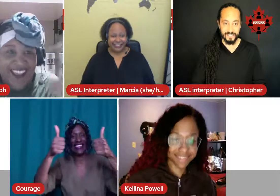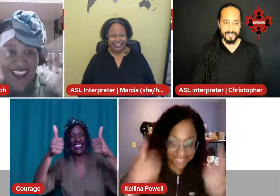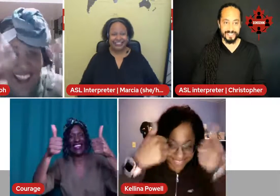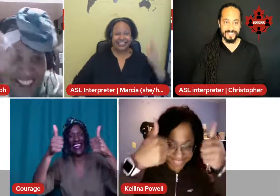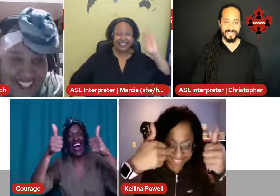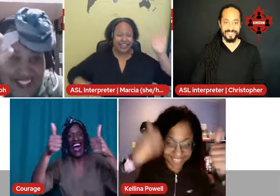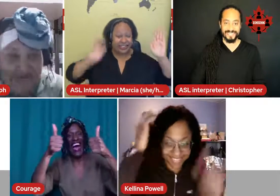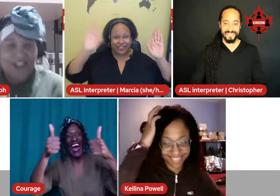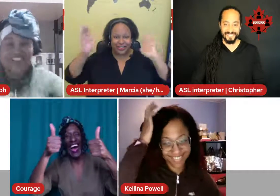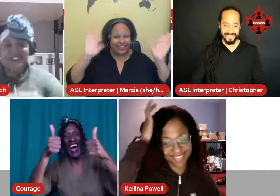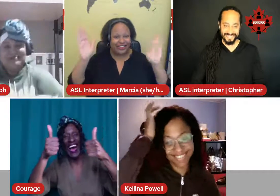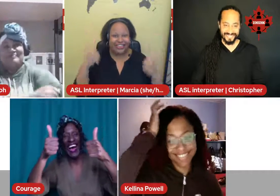That's important!